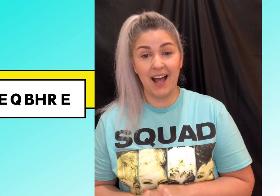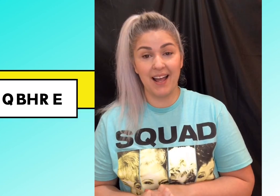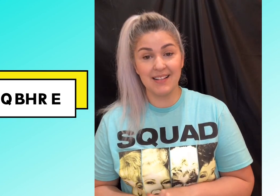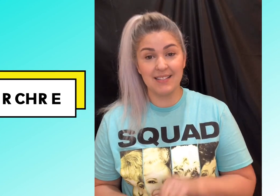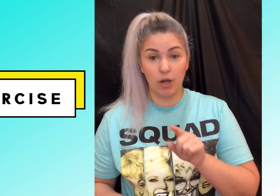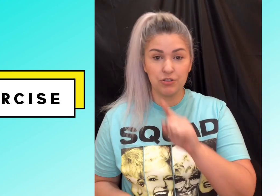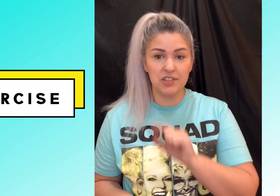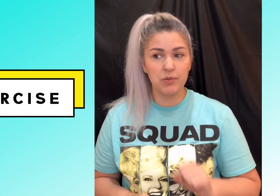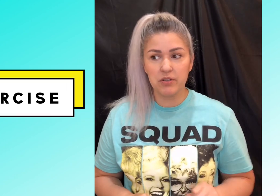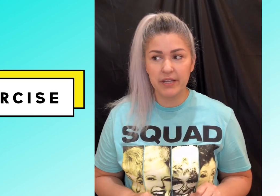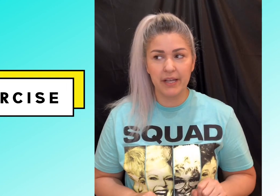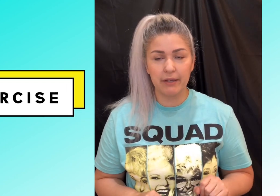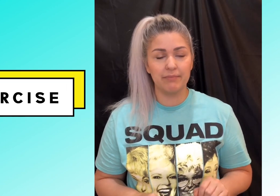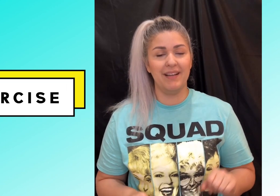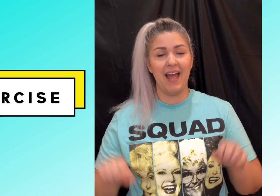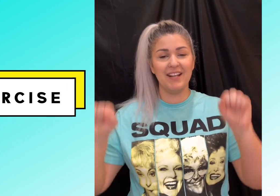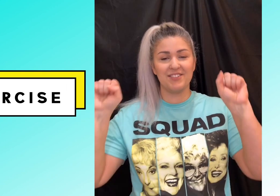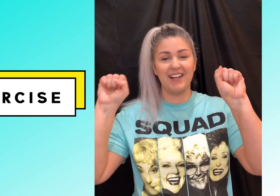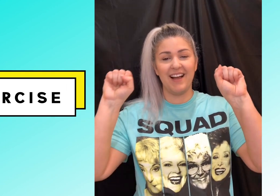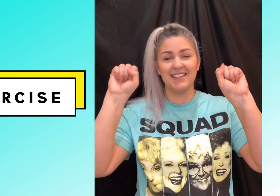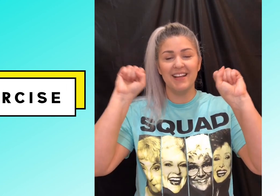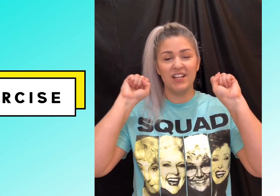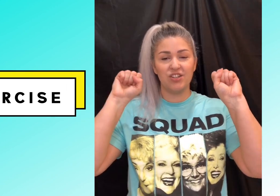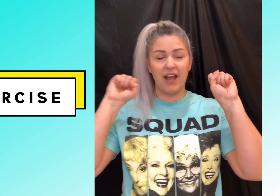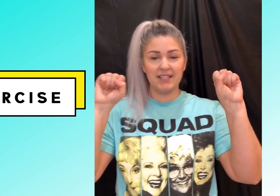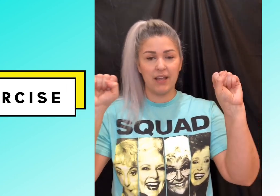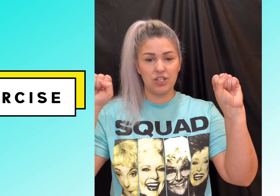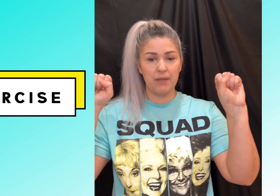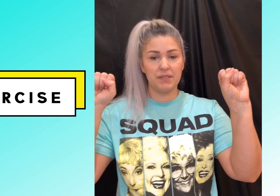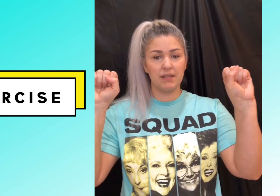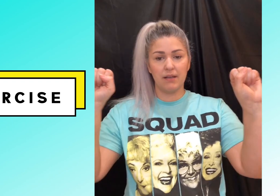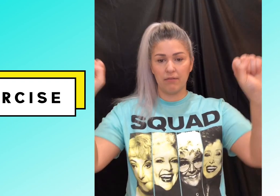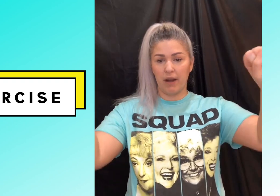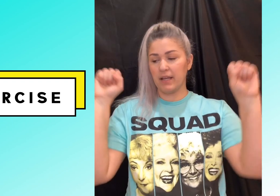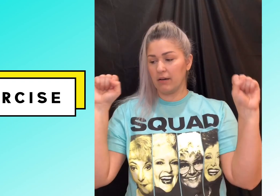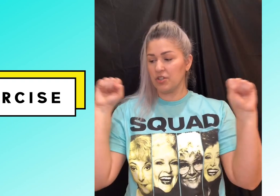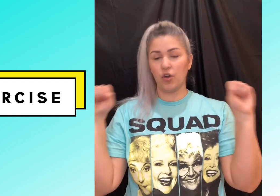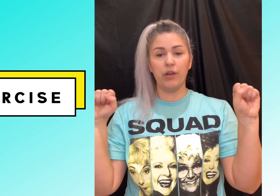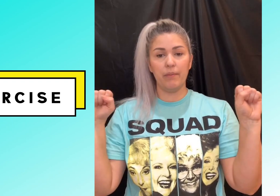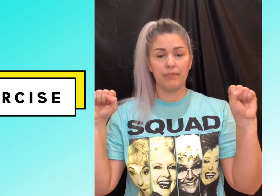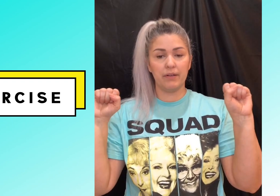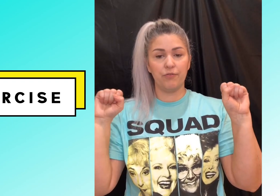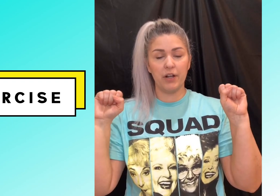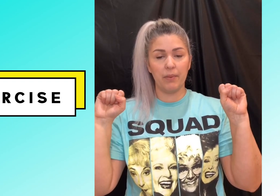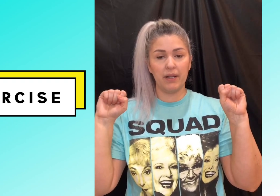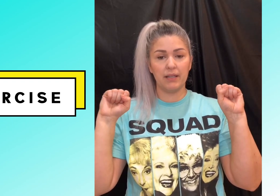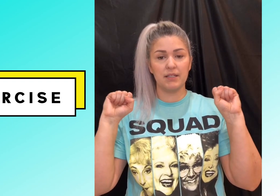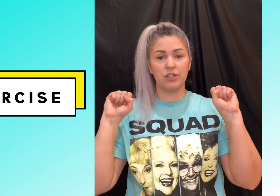don't do this when you're sick exercise is your s hand shapes right here just hold up in front of your body like this and